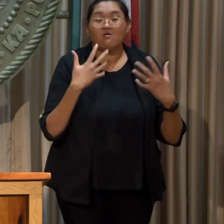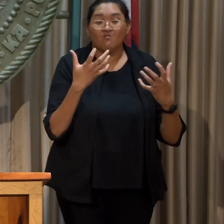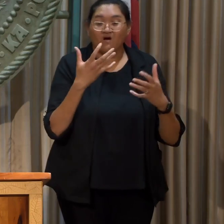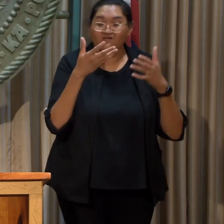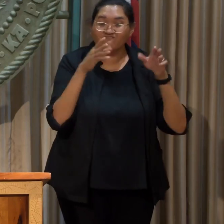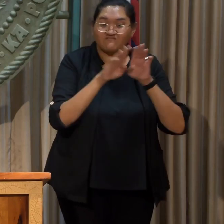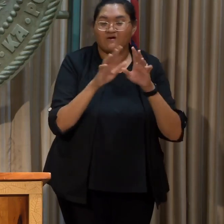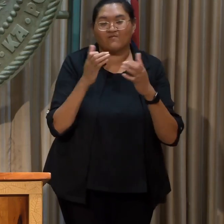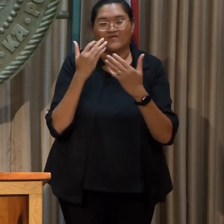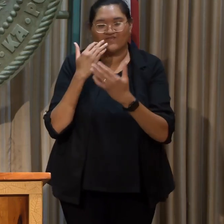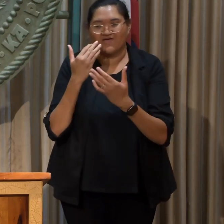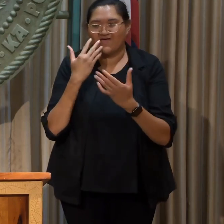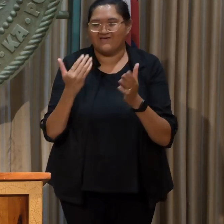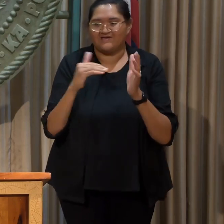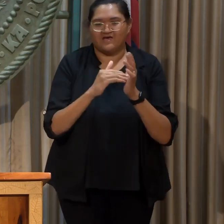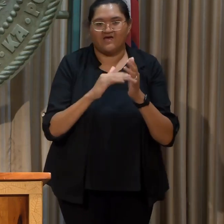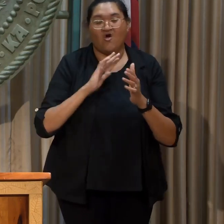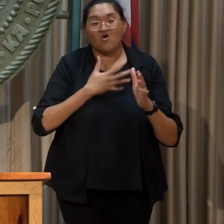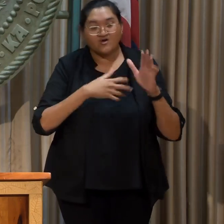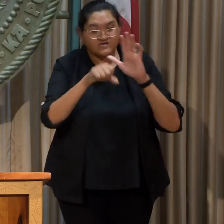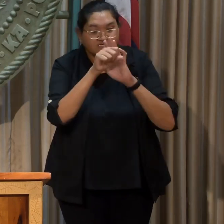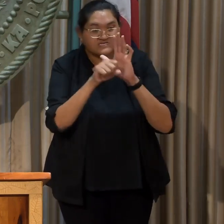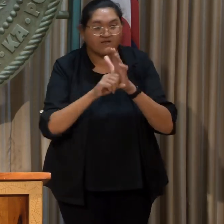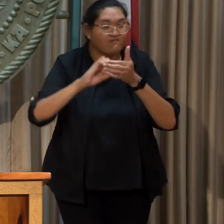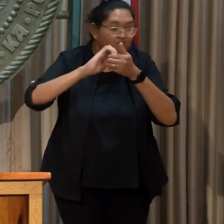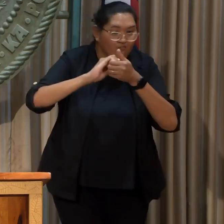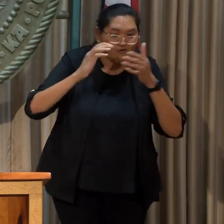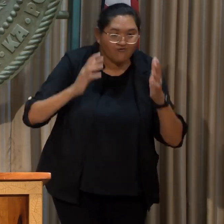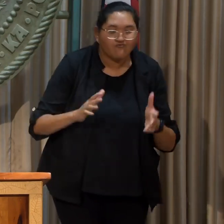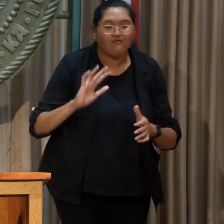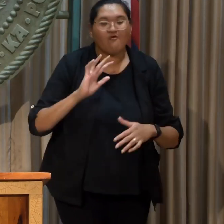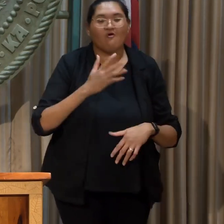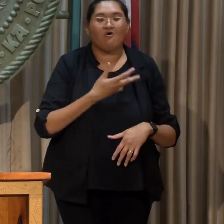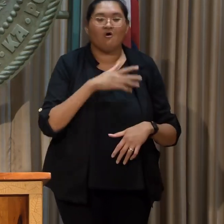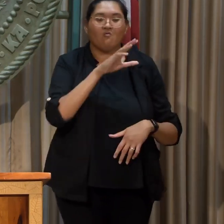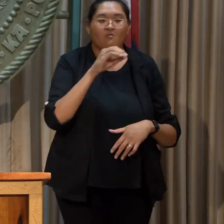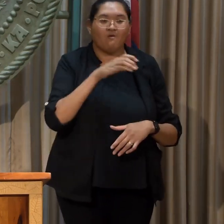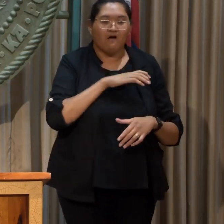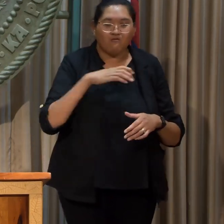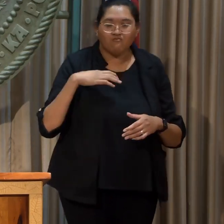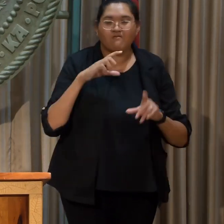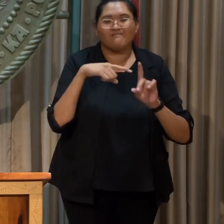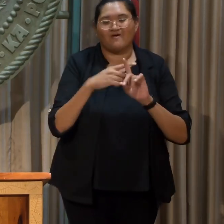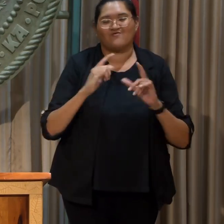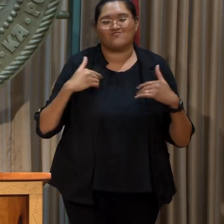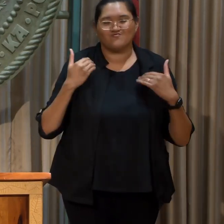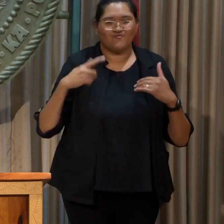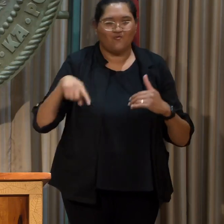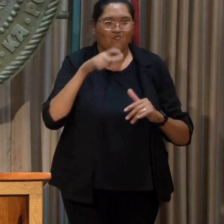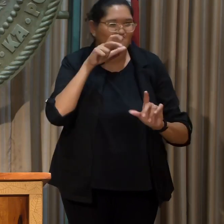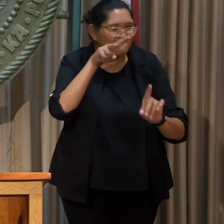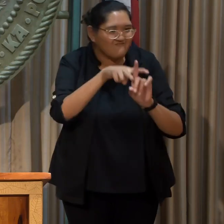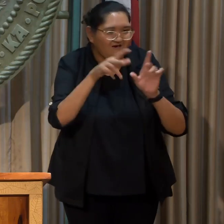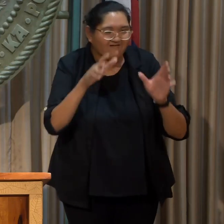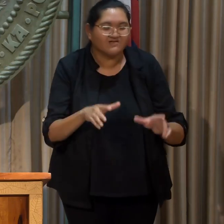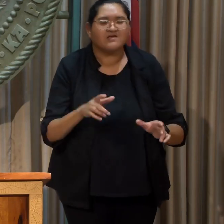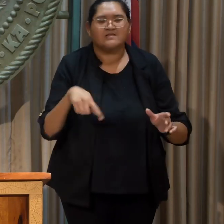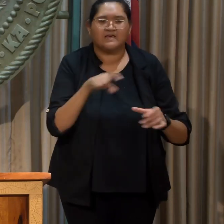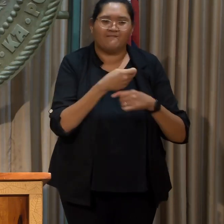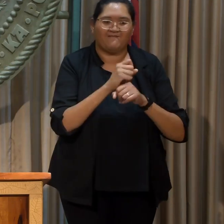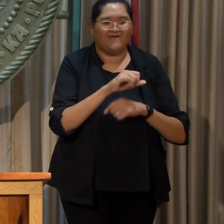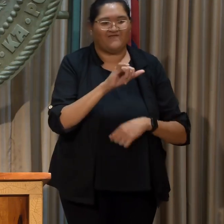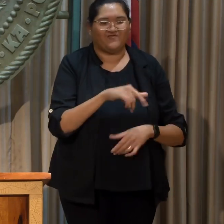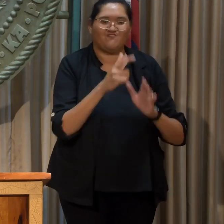end by thanking again our state partners, our co-counsel, and most of all the youth plaintiffs who made this